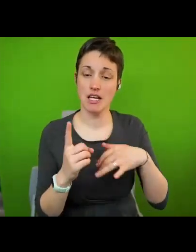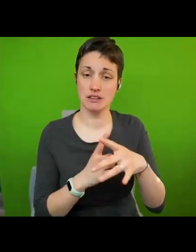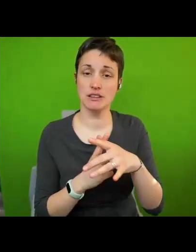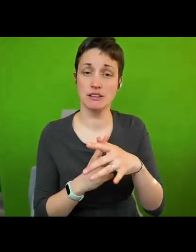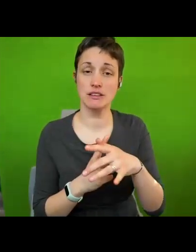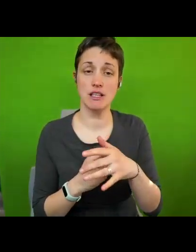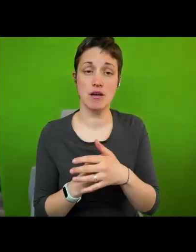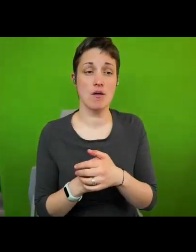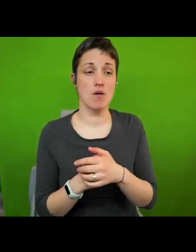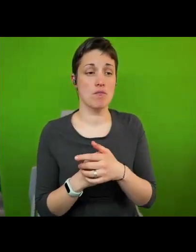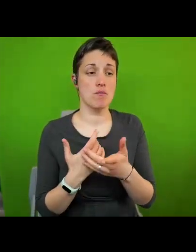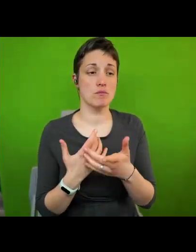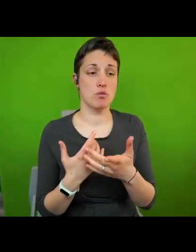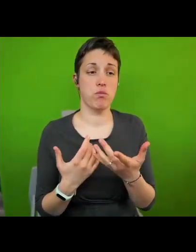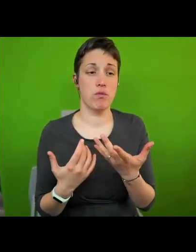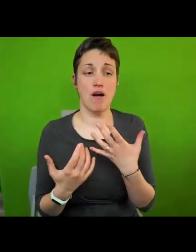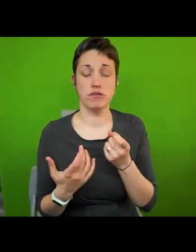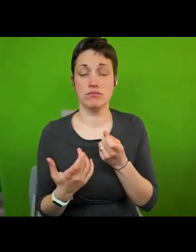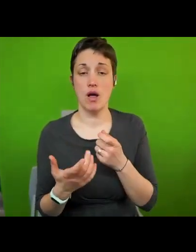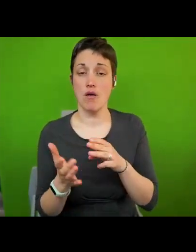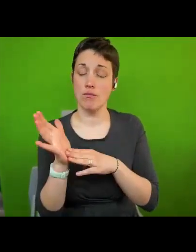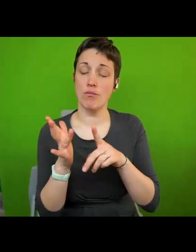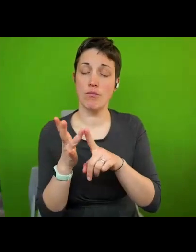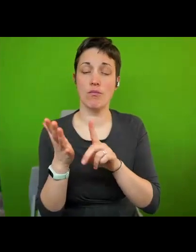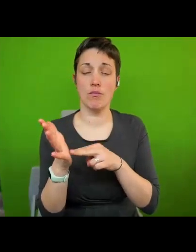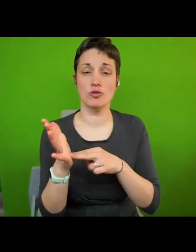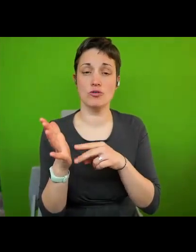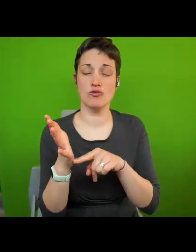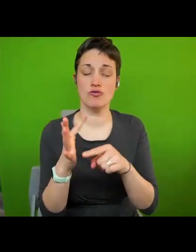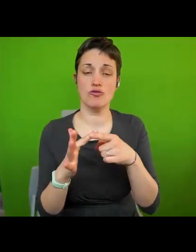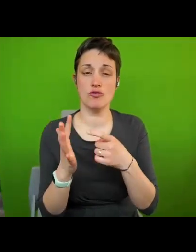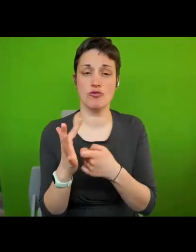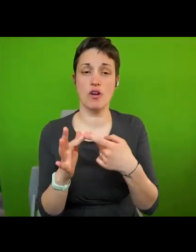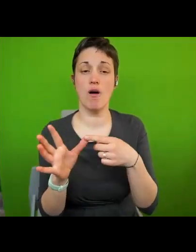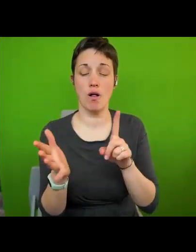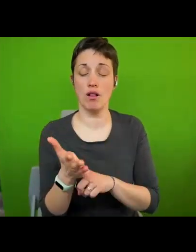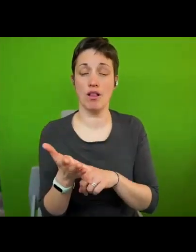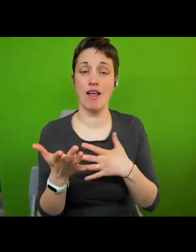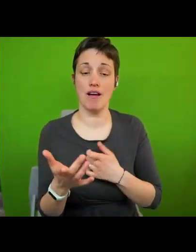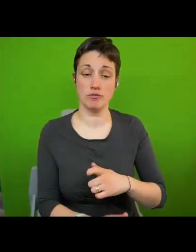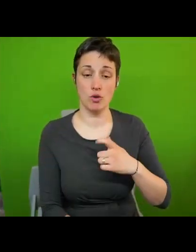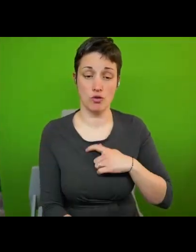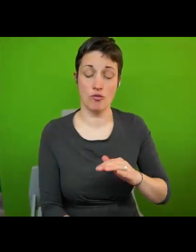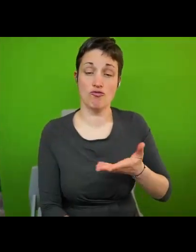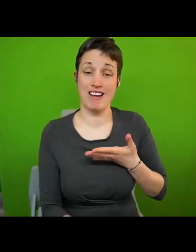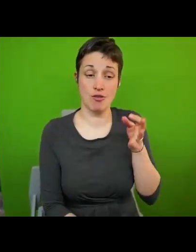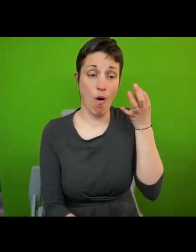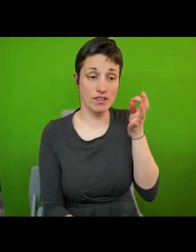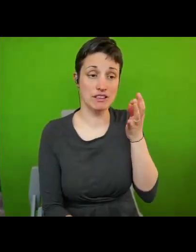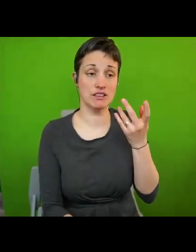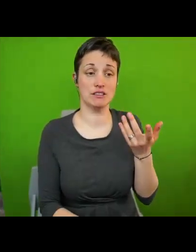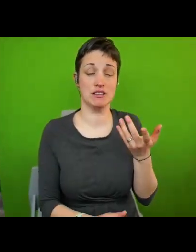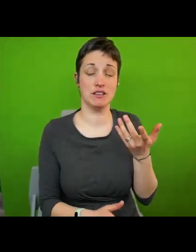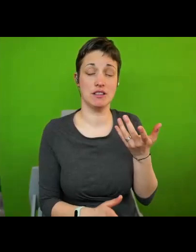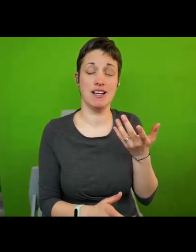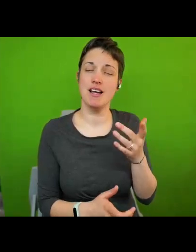ombudspersons vienna has a human rights office ontario has a rights commission which is important to ensure